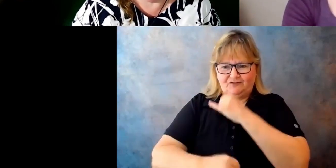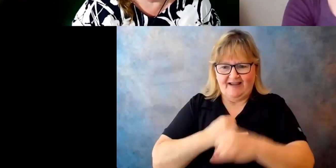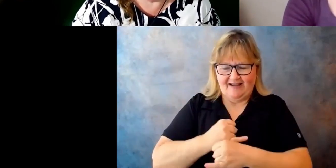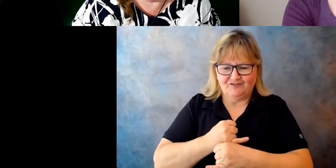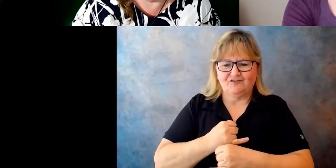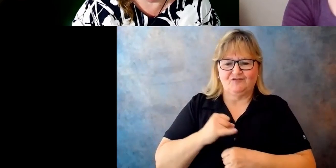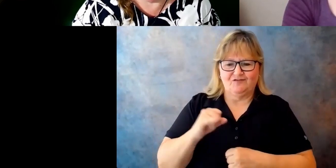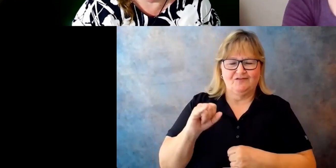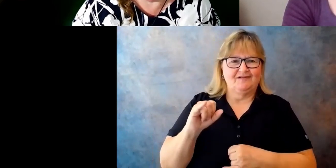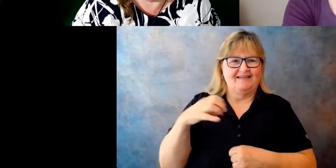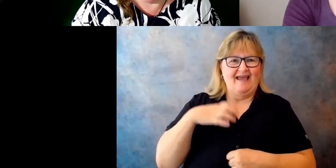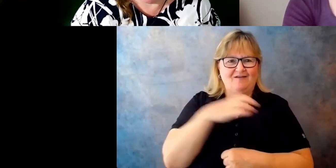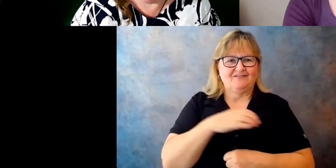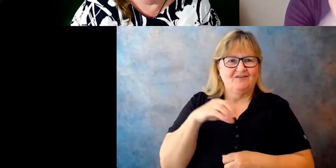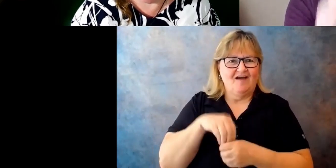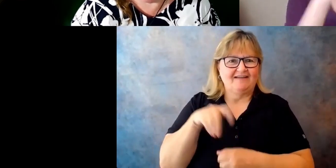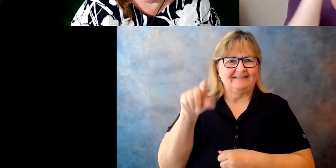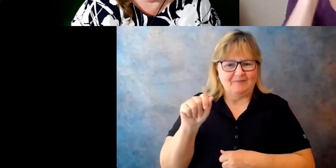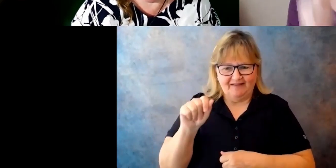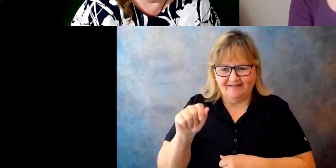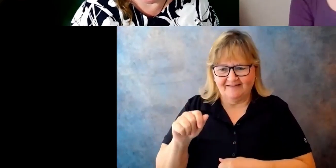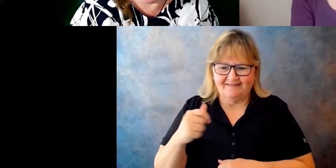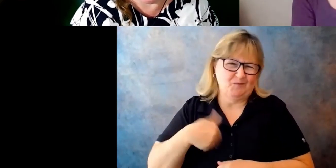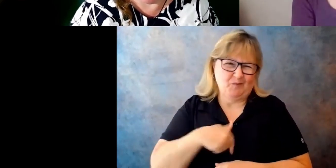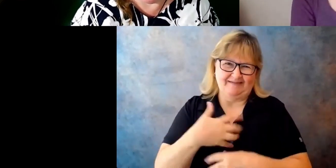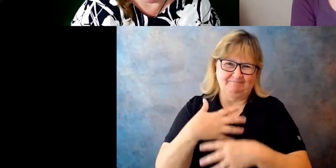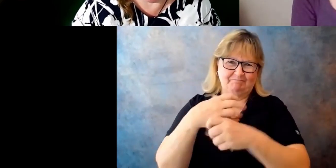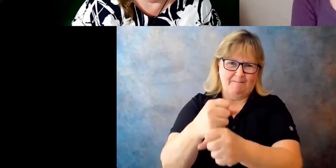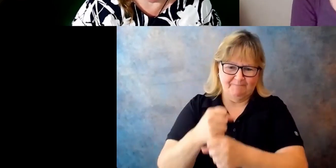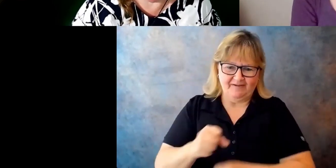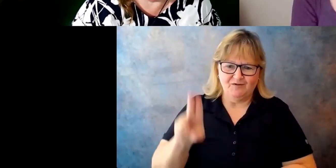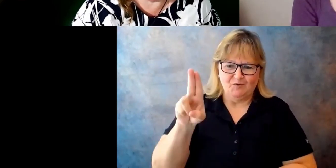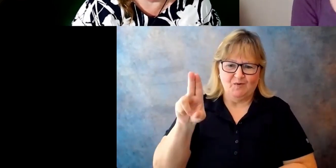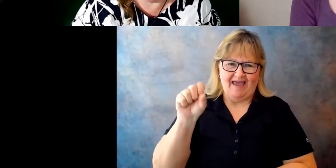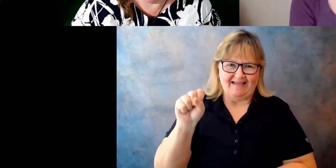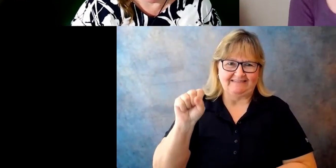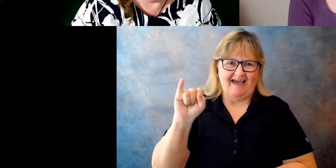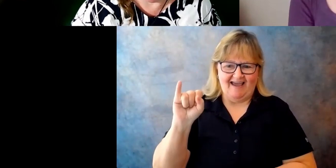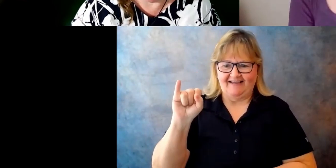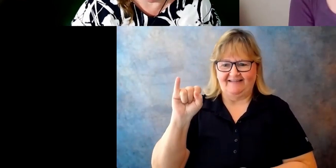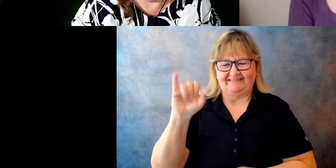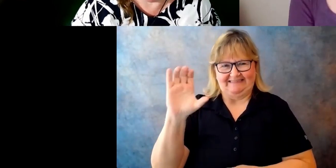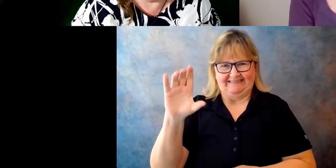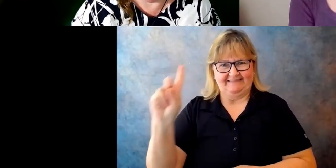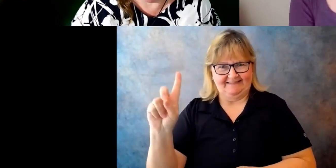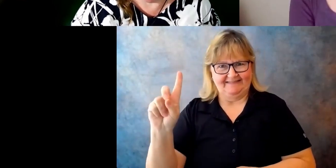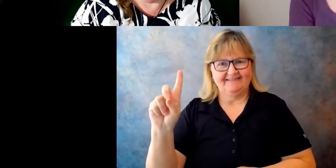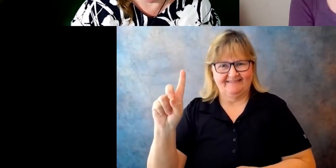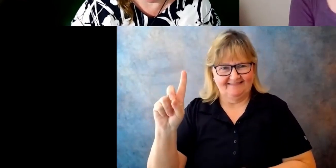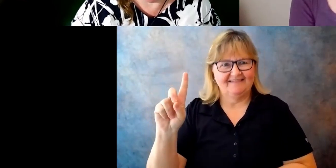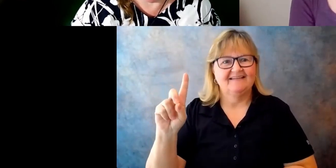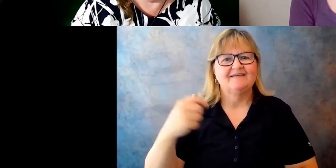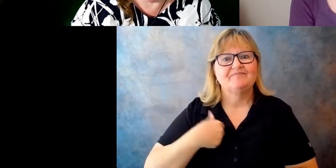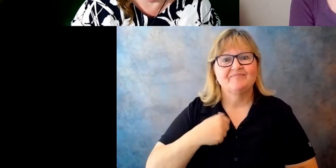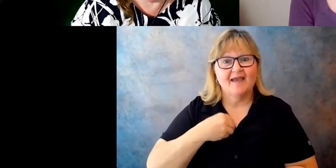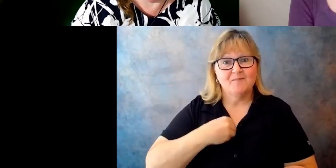UCEDD, so it'll make this conversation a lot easier if I just use the acronym. I am a white